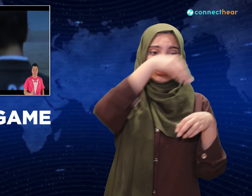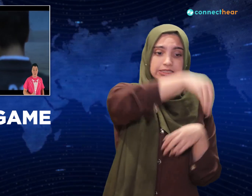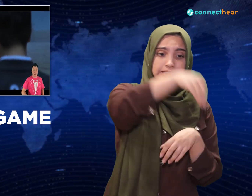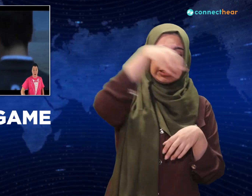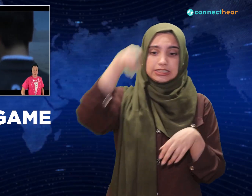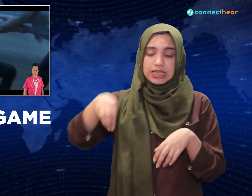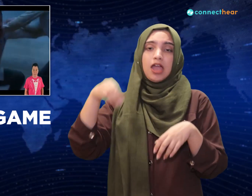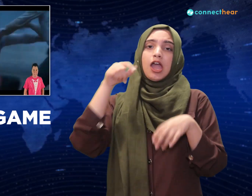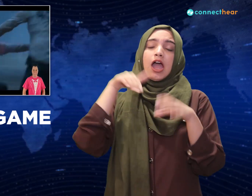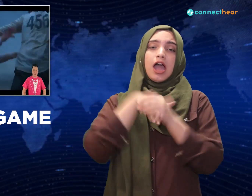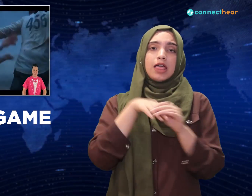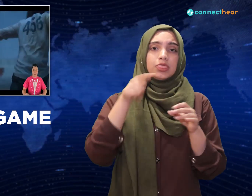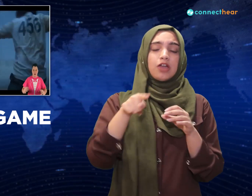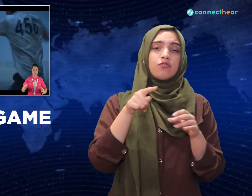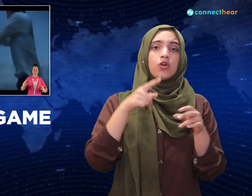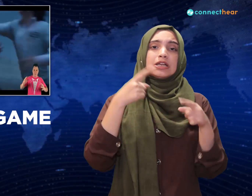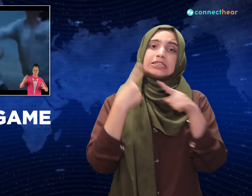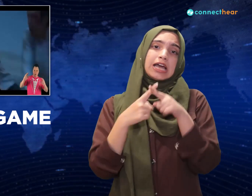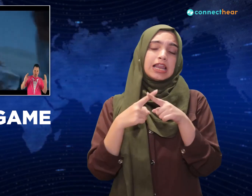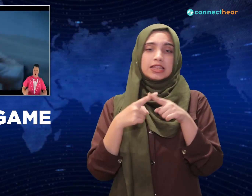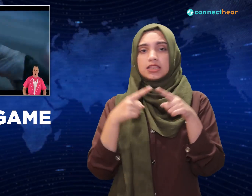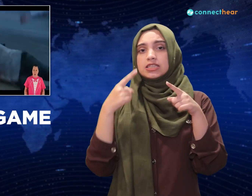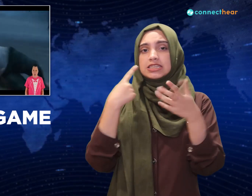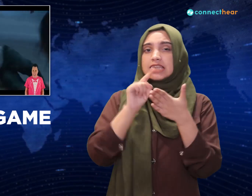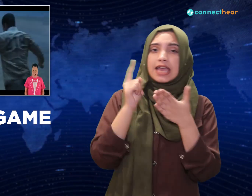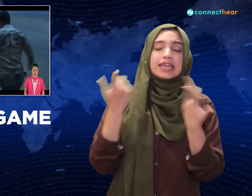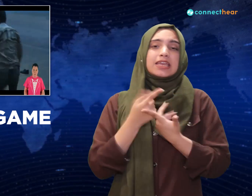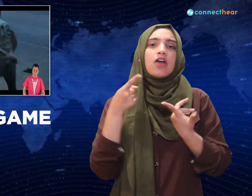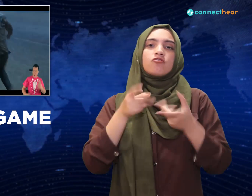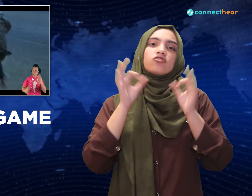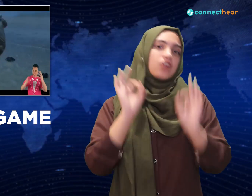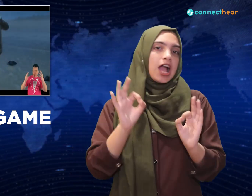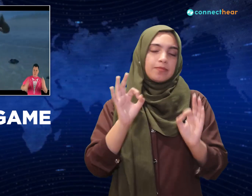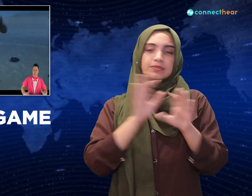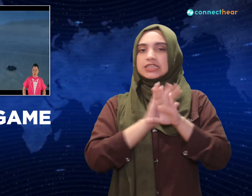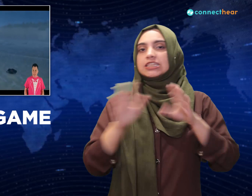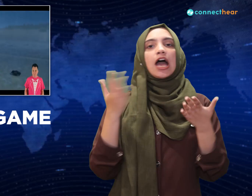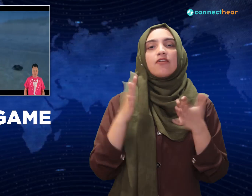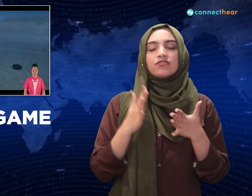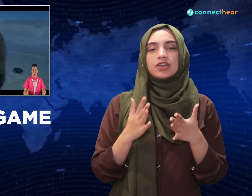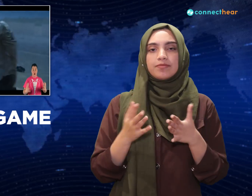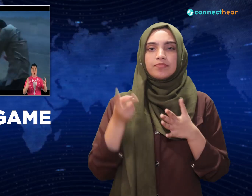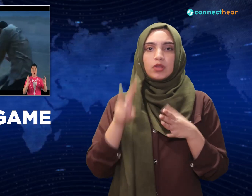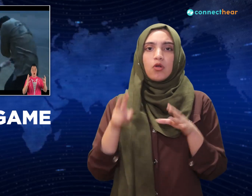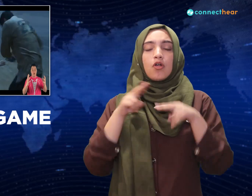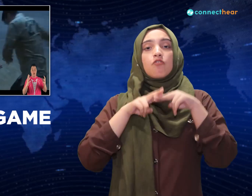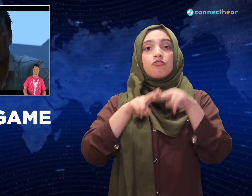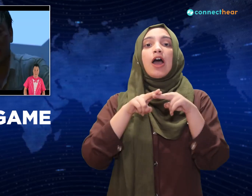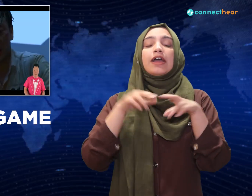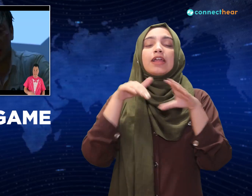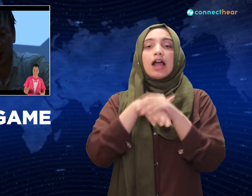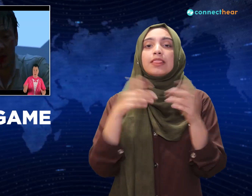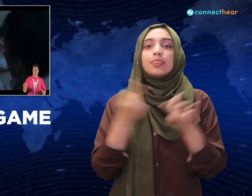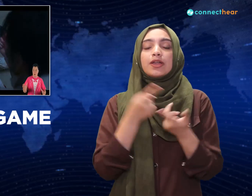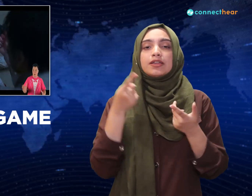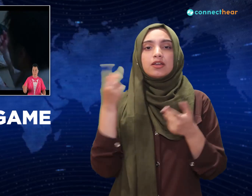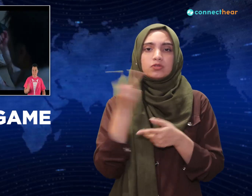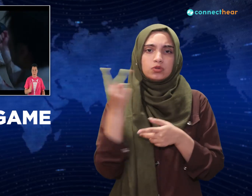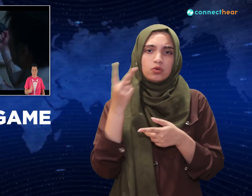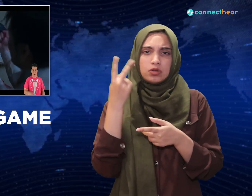round, as it devolves into an all out, muddy, bloody brawl. In the end, Sangwoo has the upper